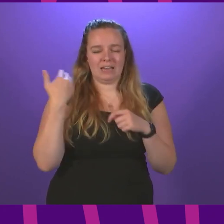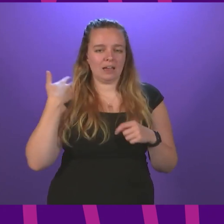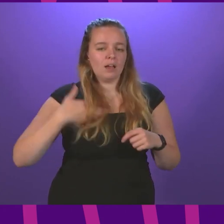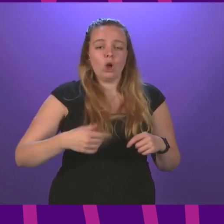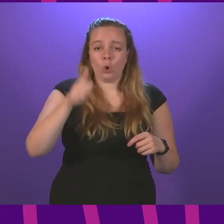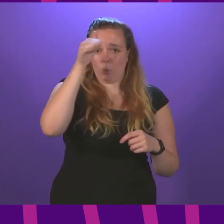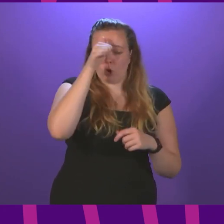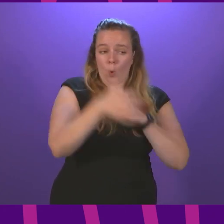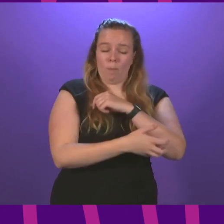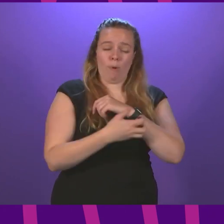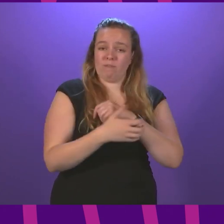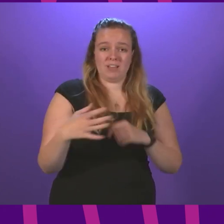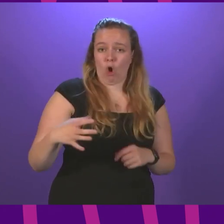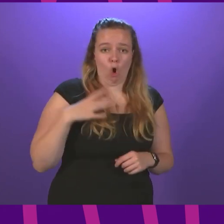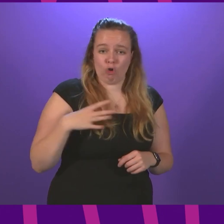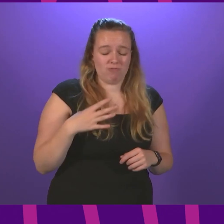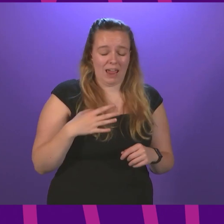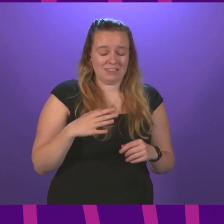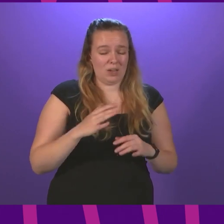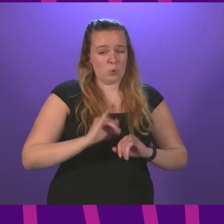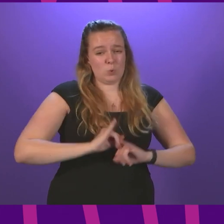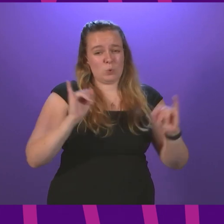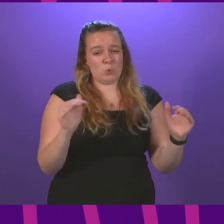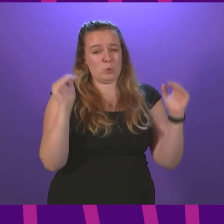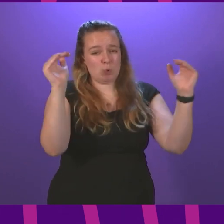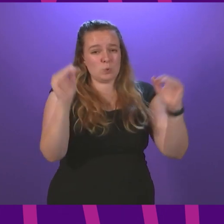know poverty is already unacceptably high.